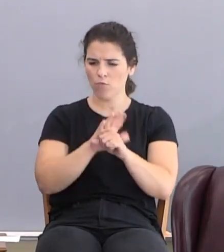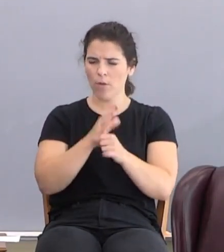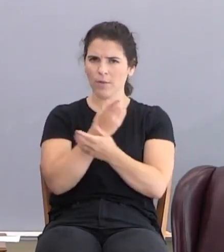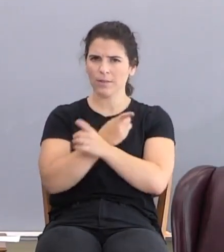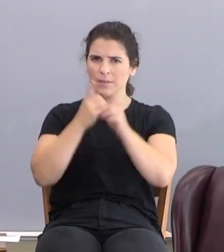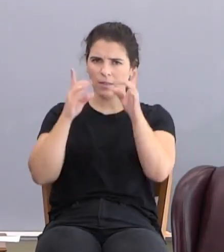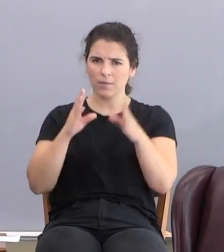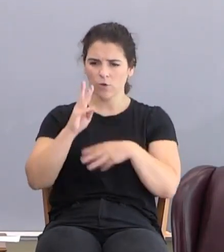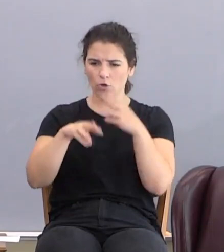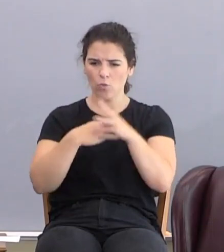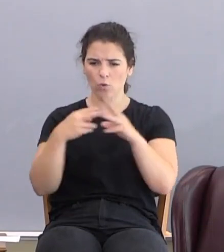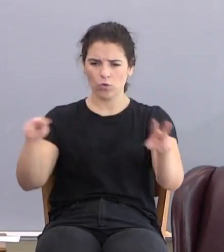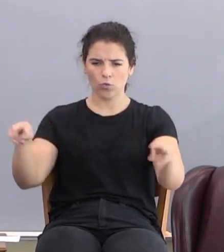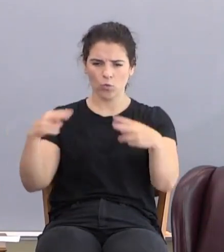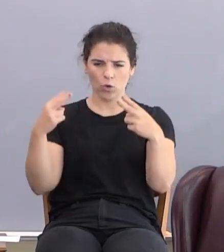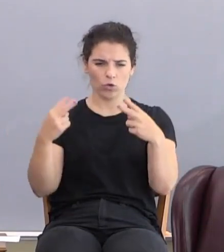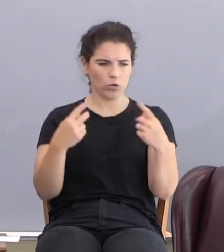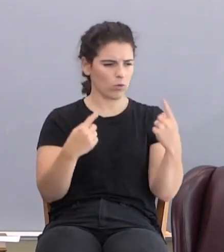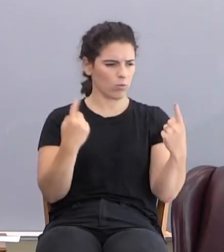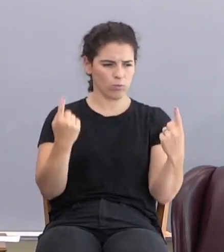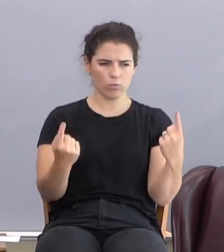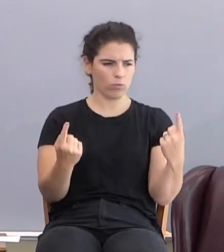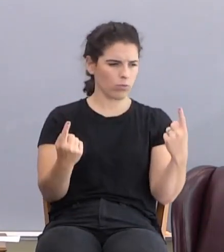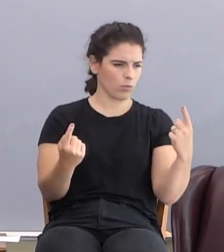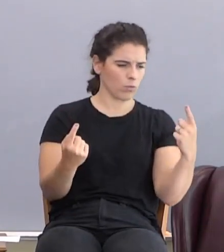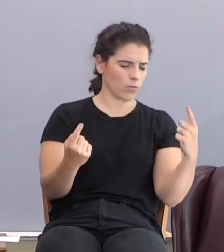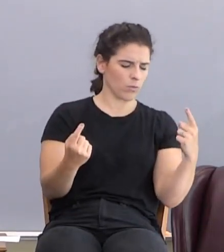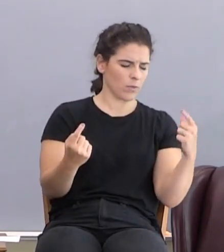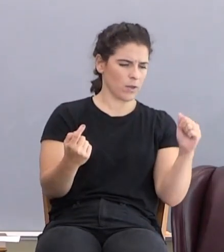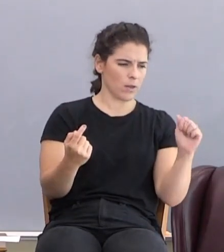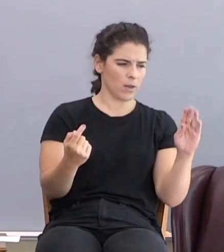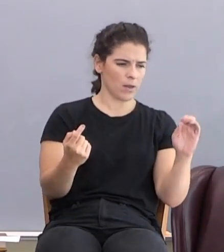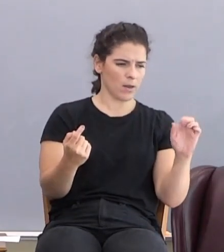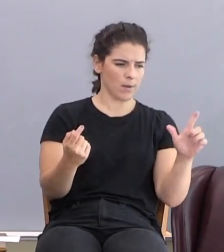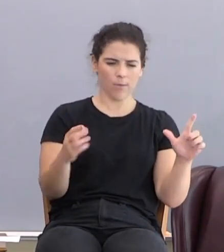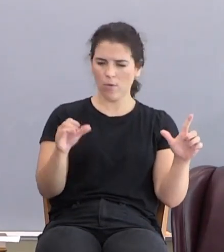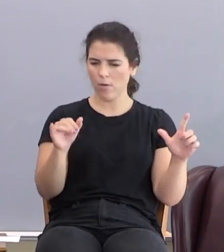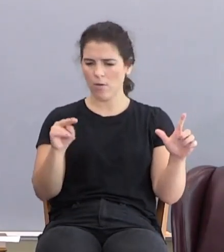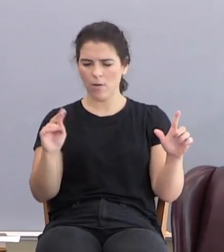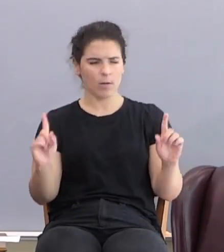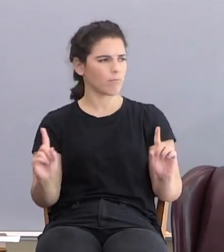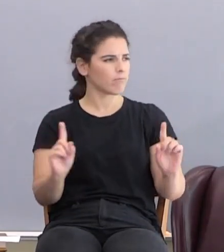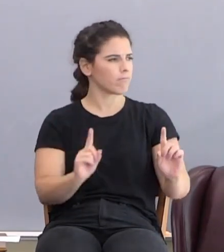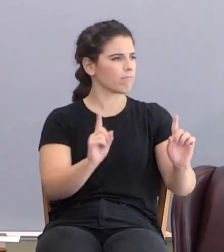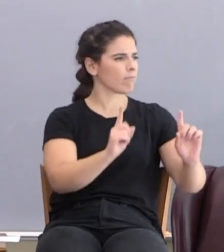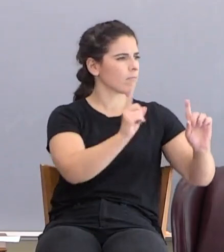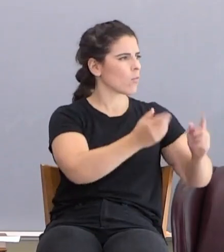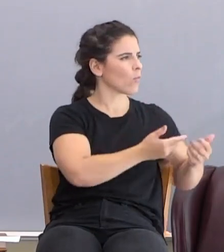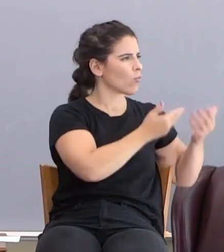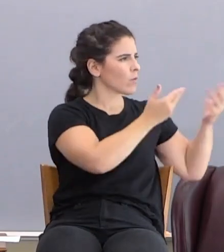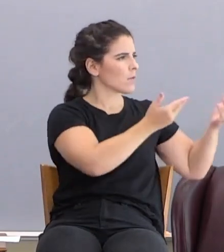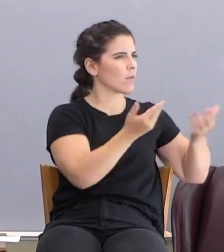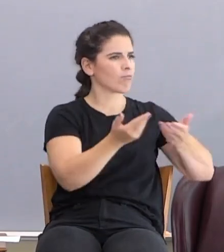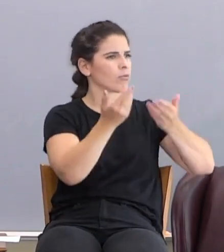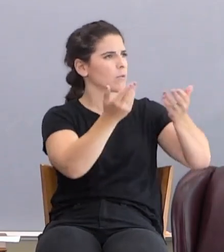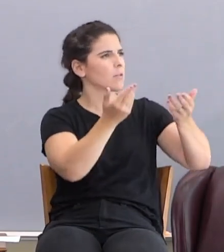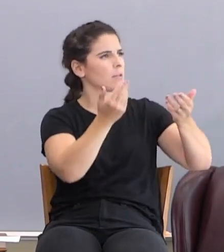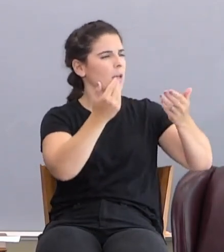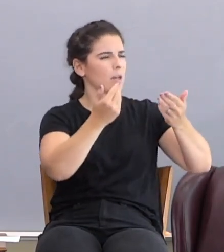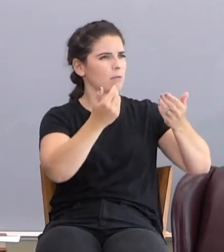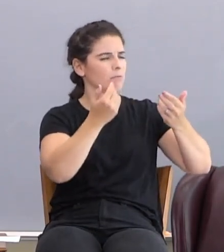as these boys come and present themselves before God. And all the world's hope is that Cain is going to be